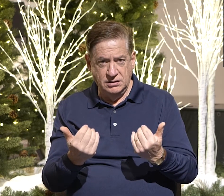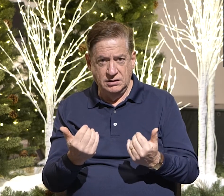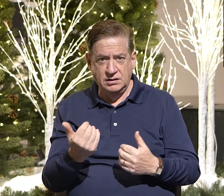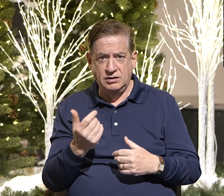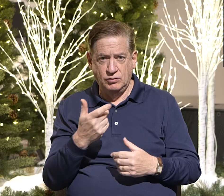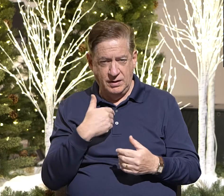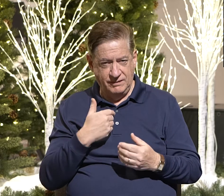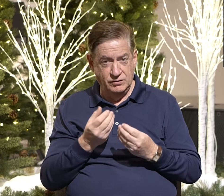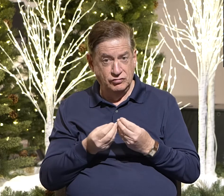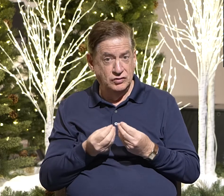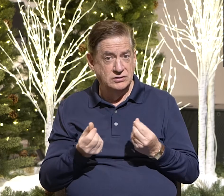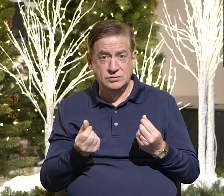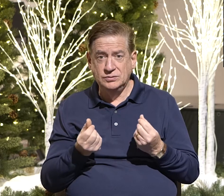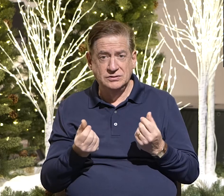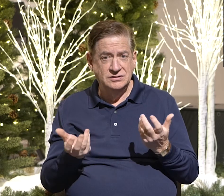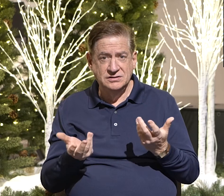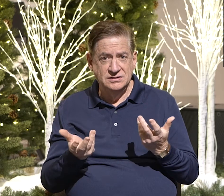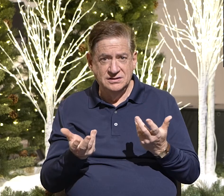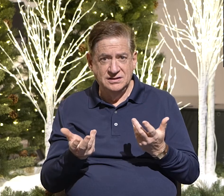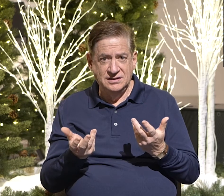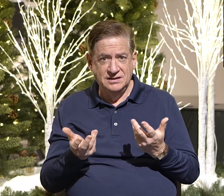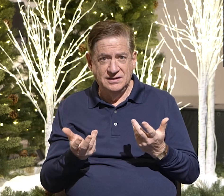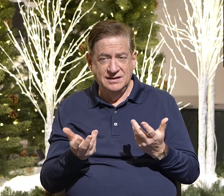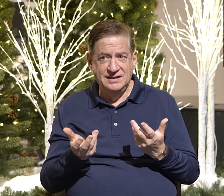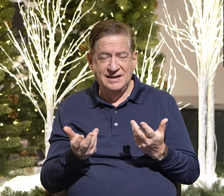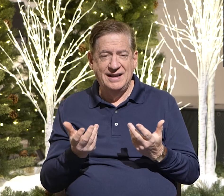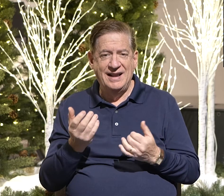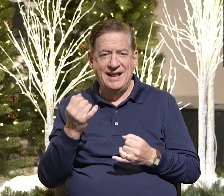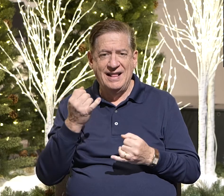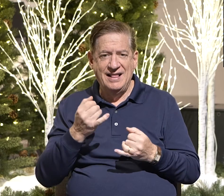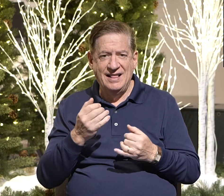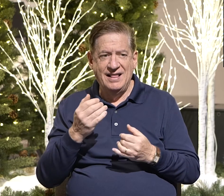we have a resolution. It's less than 30 days away.